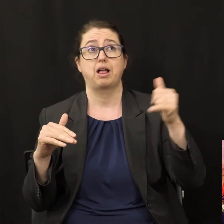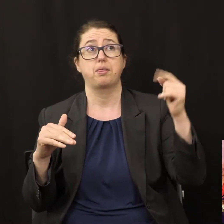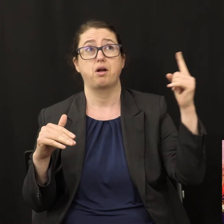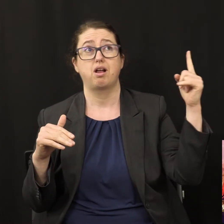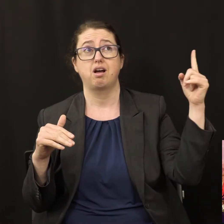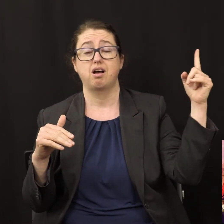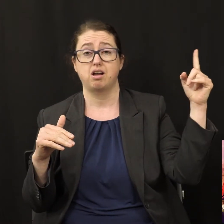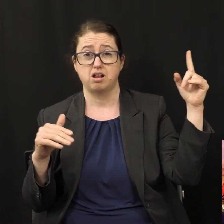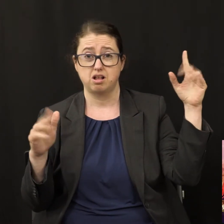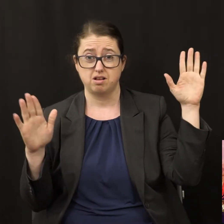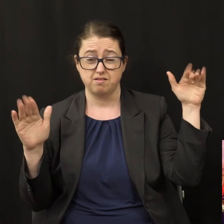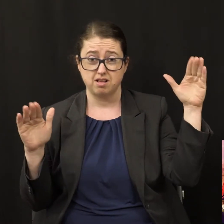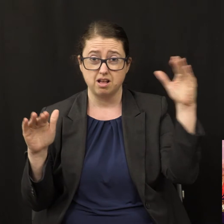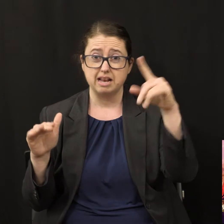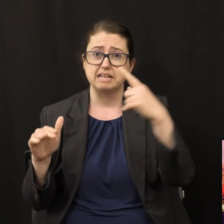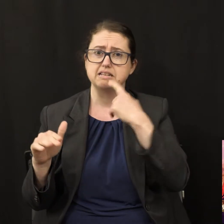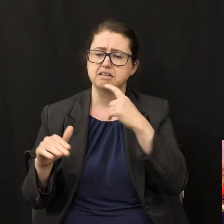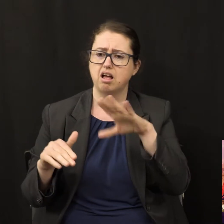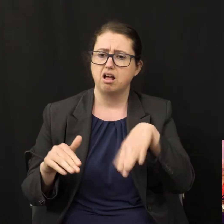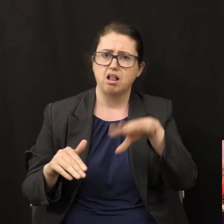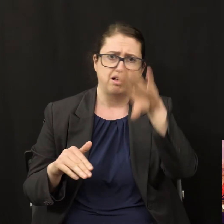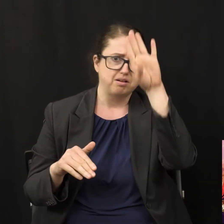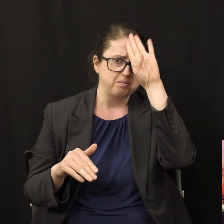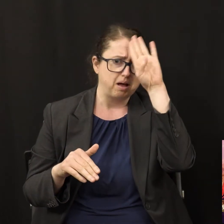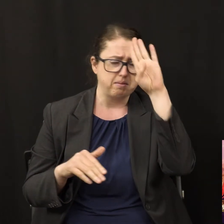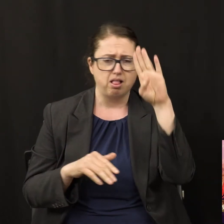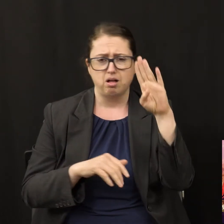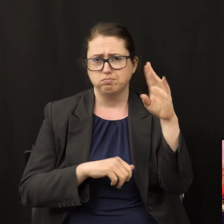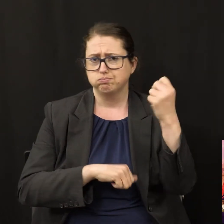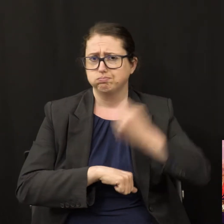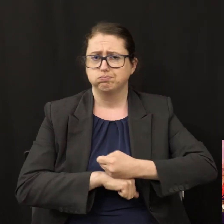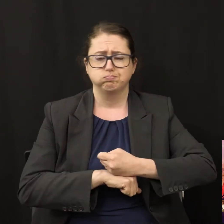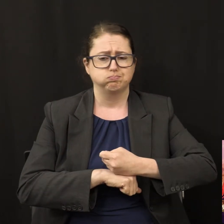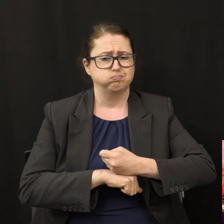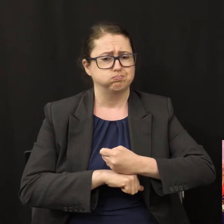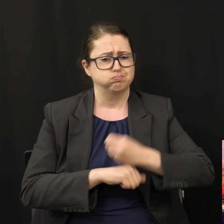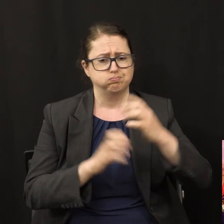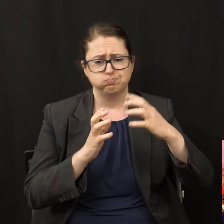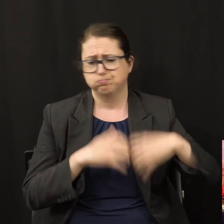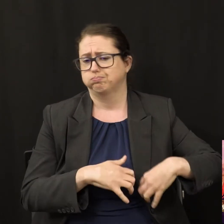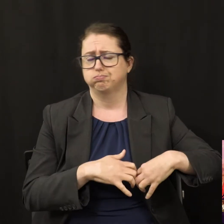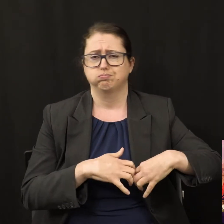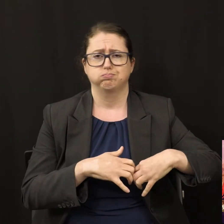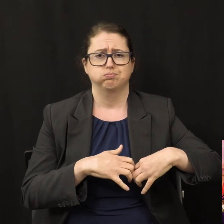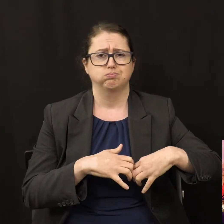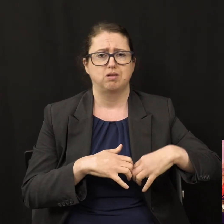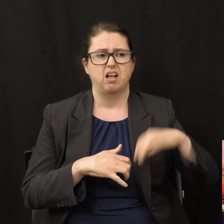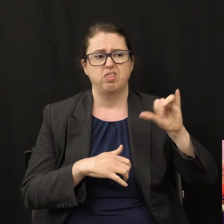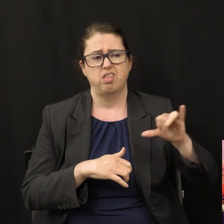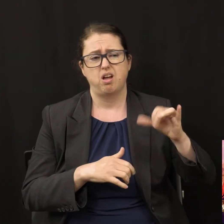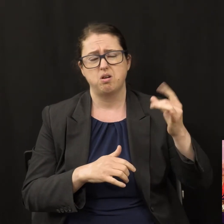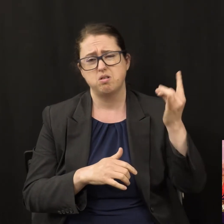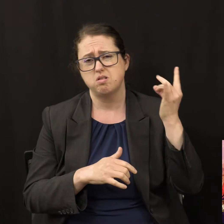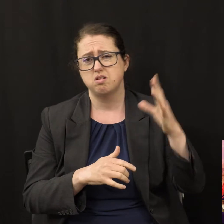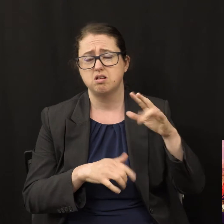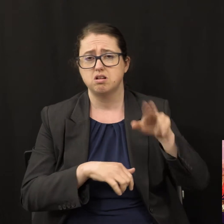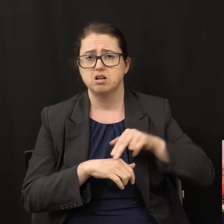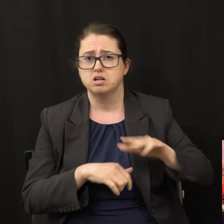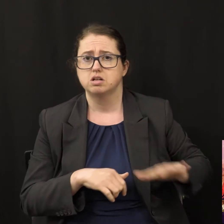fallen, is fallen, that great city, because she has made all nations drink of the wine of the wrath of her